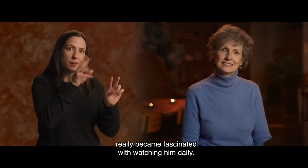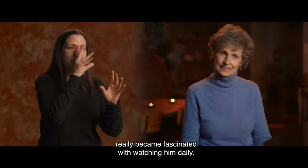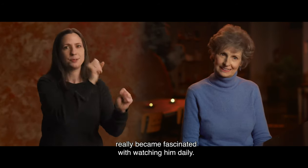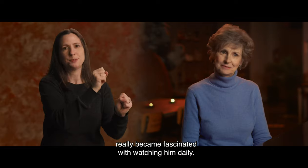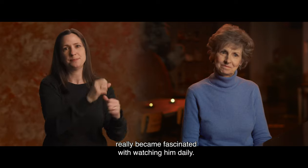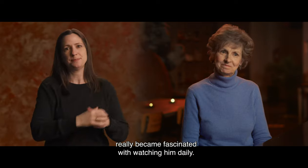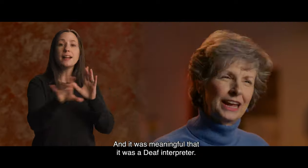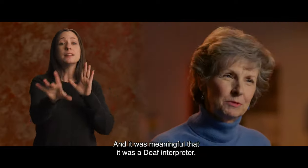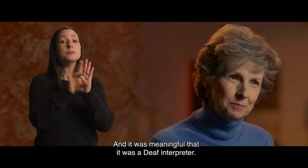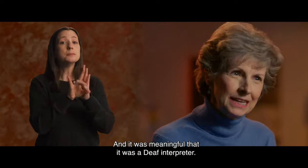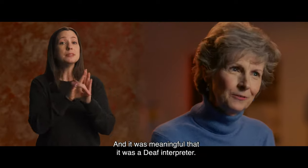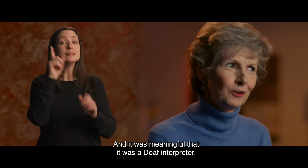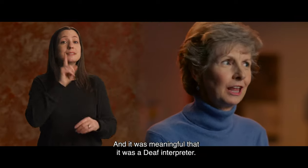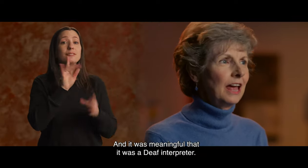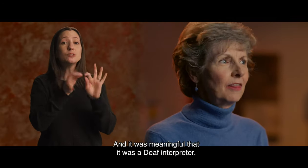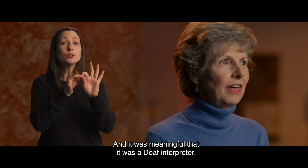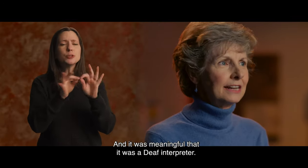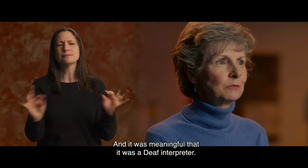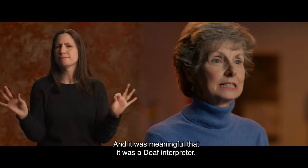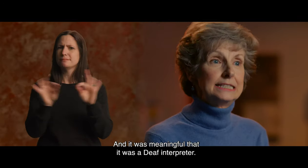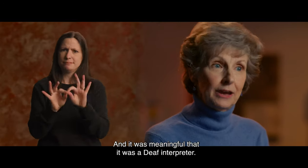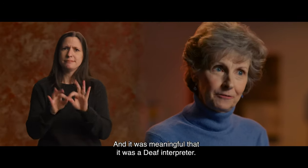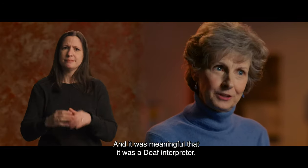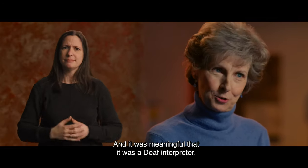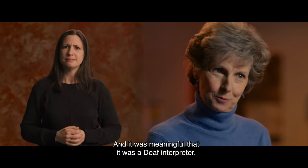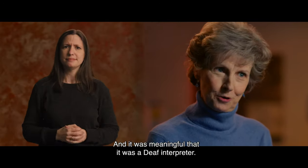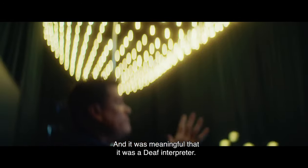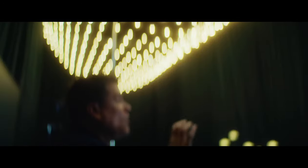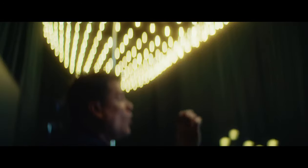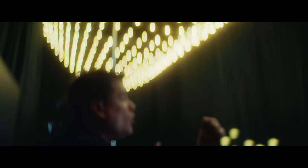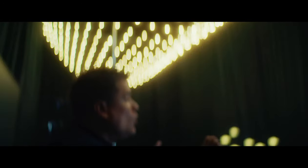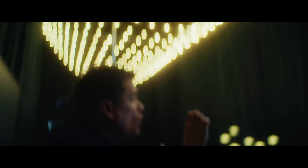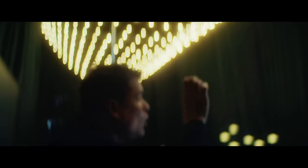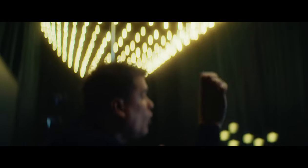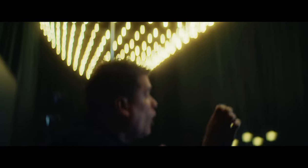daily, and it was meaningful that it was a deaf interpreter.